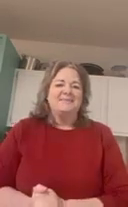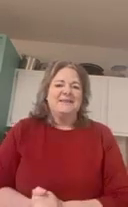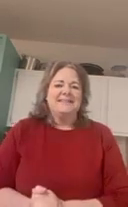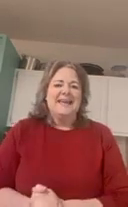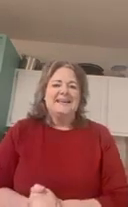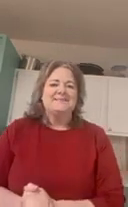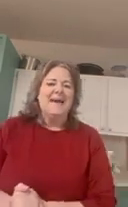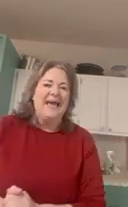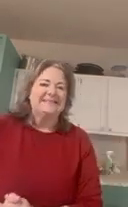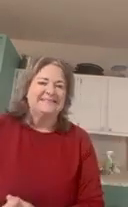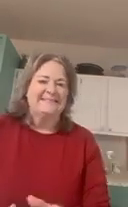an amazing day bye